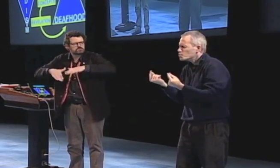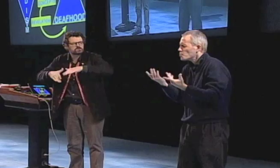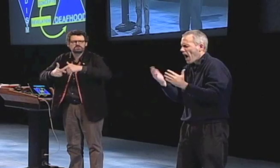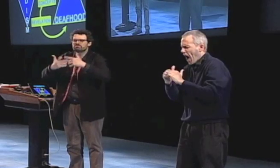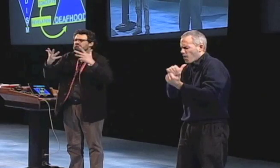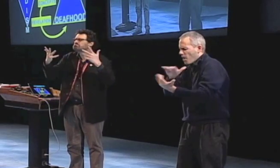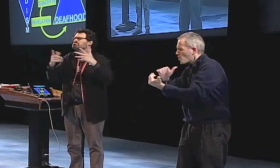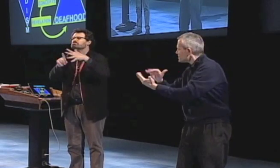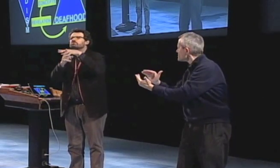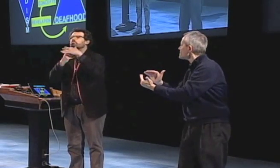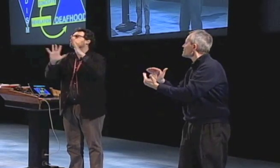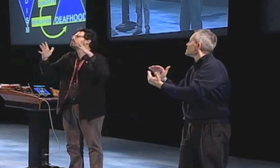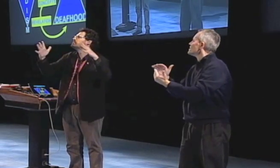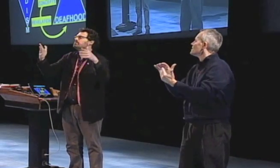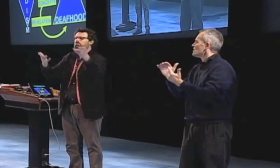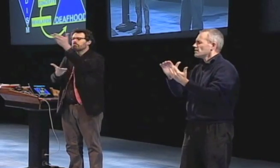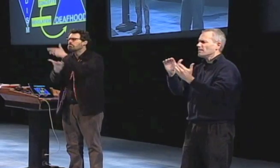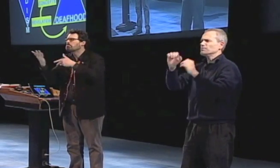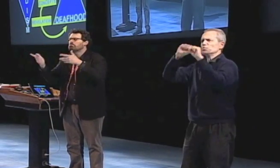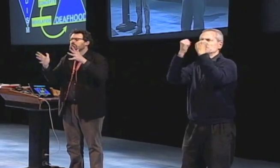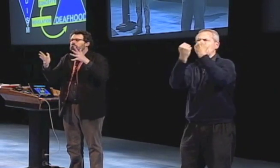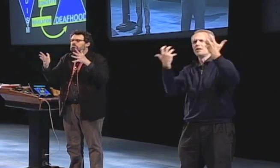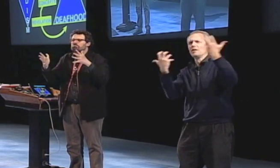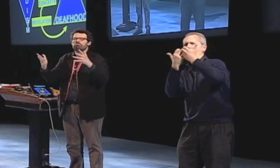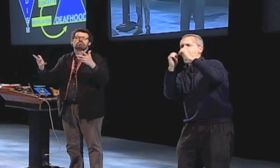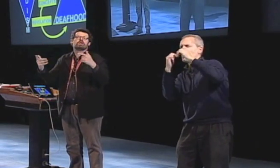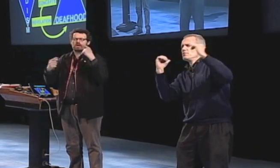and within that triangle you can see